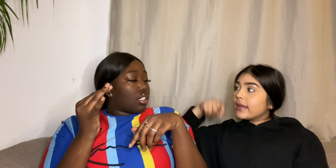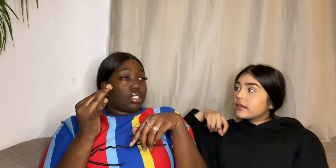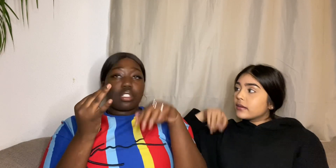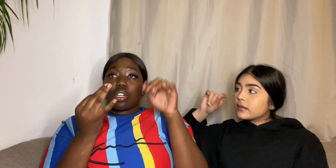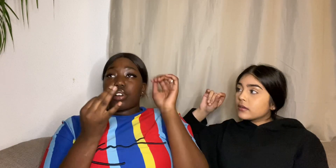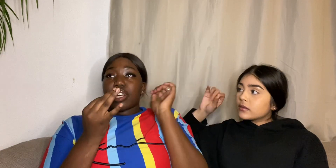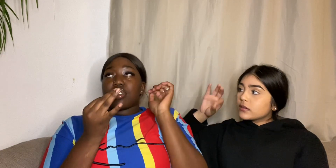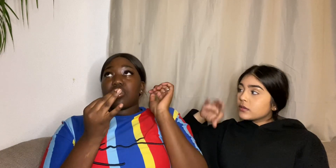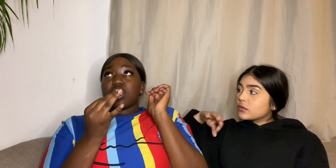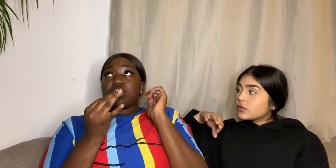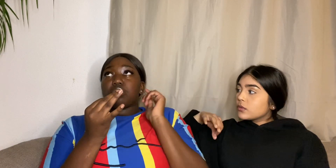All right